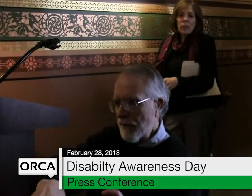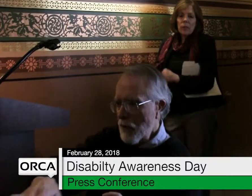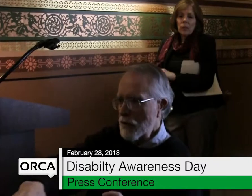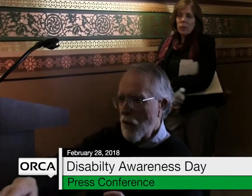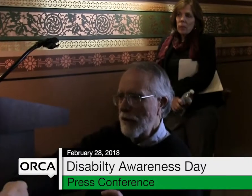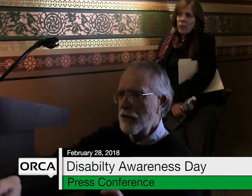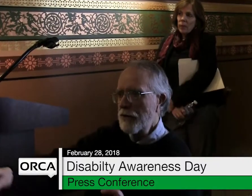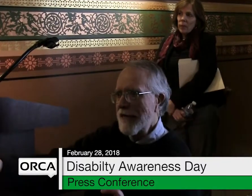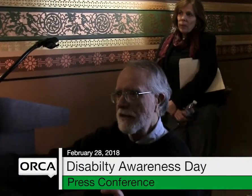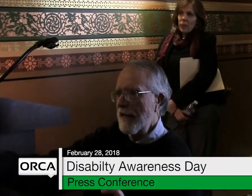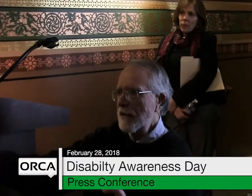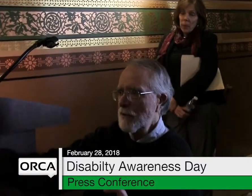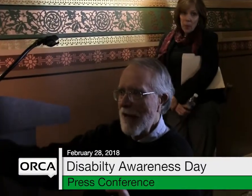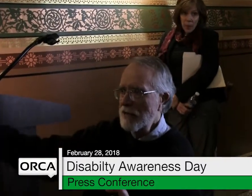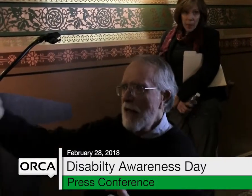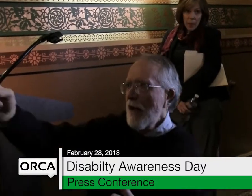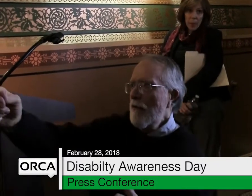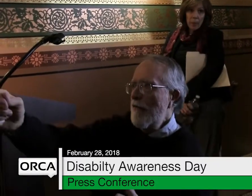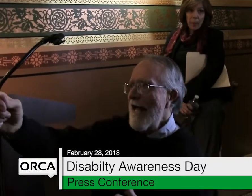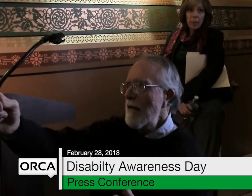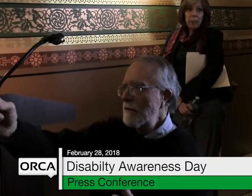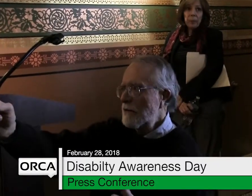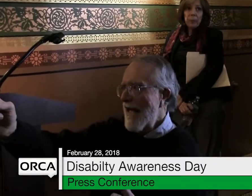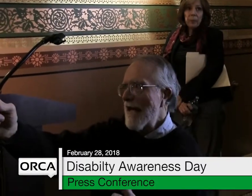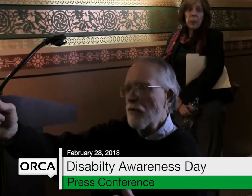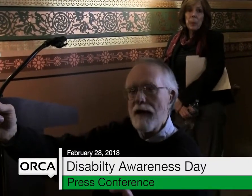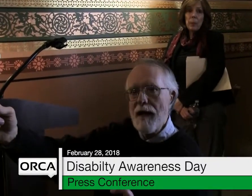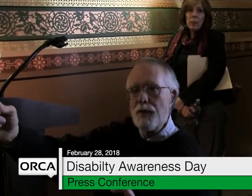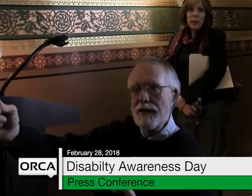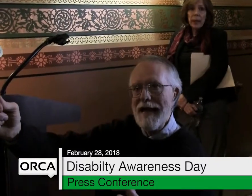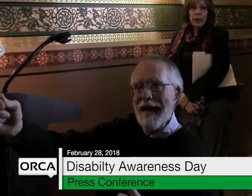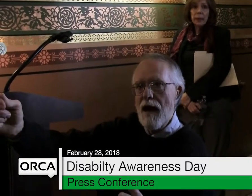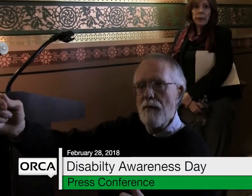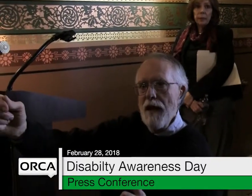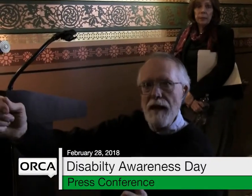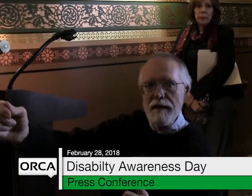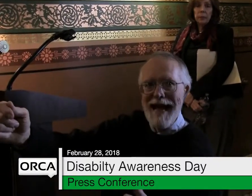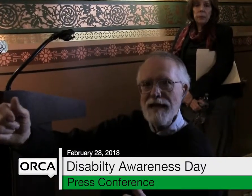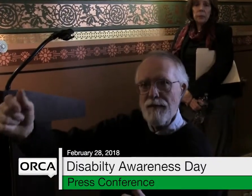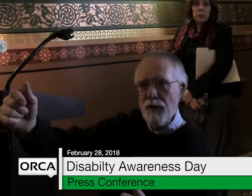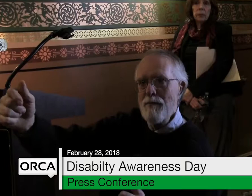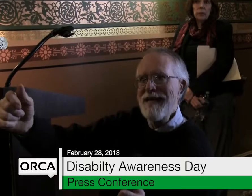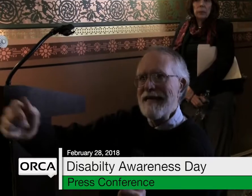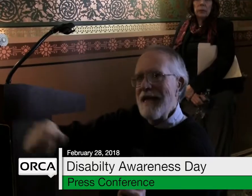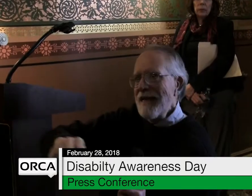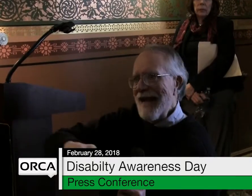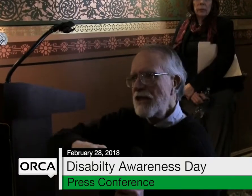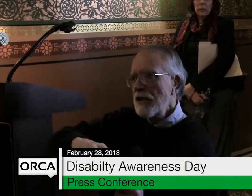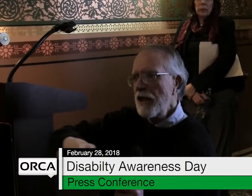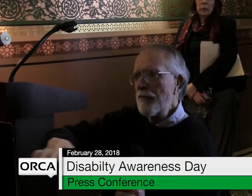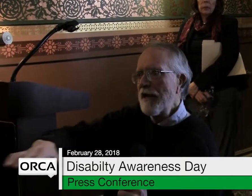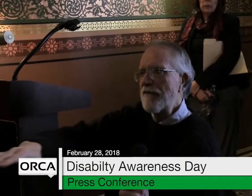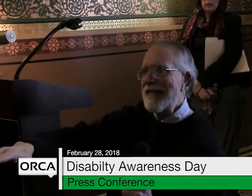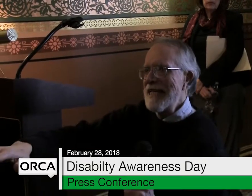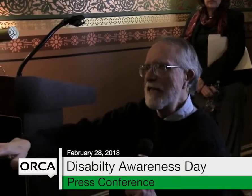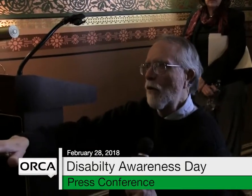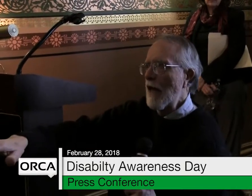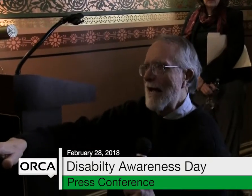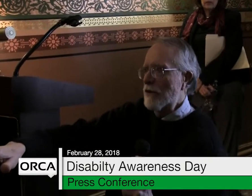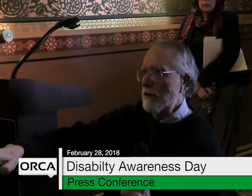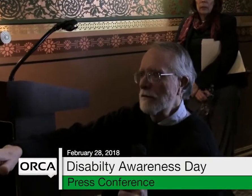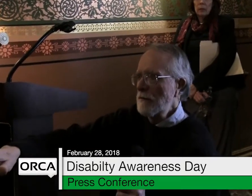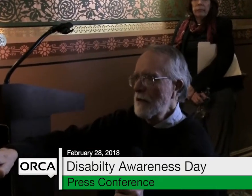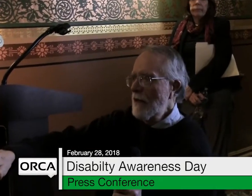except for those one or two designated spots, that tag, when I put that up, that's for me, that's a little bit of an